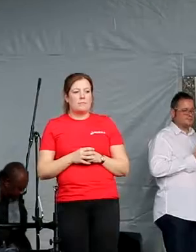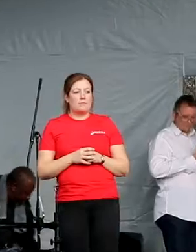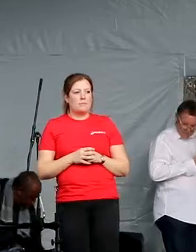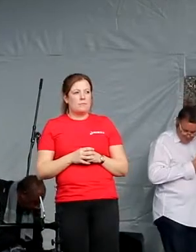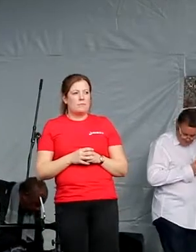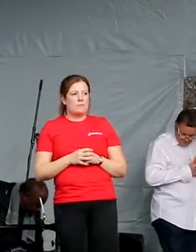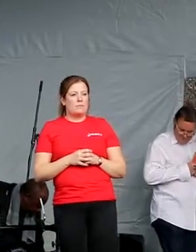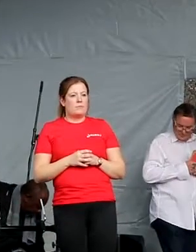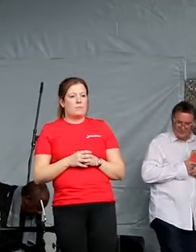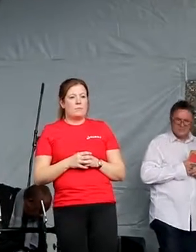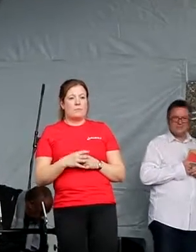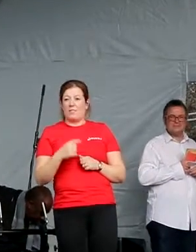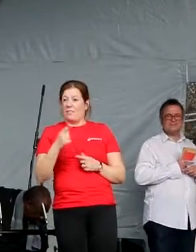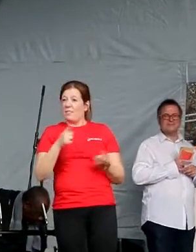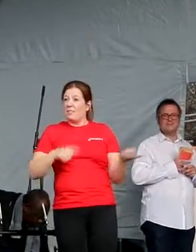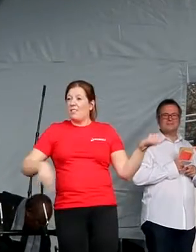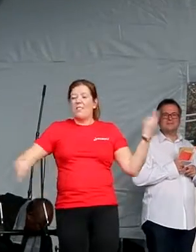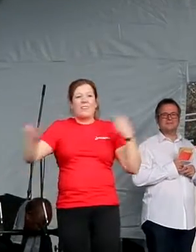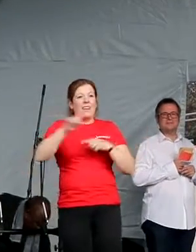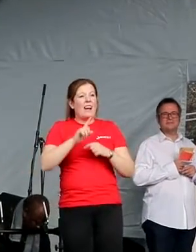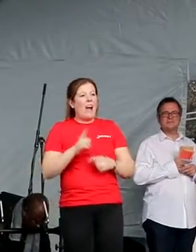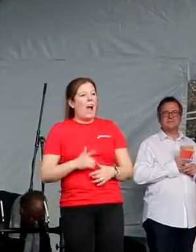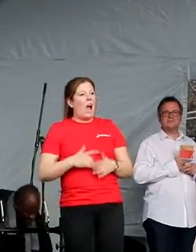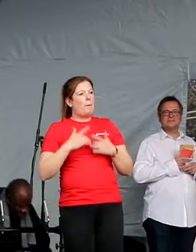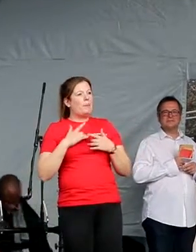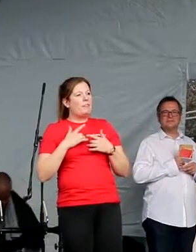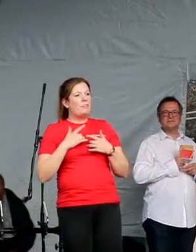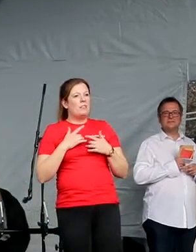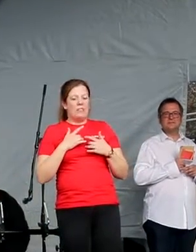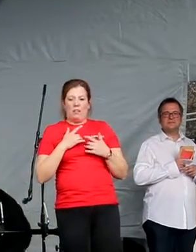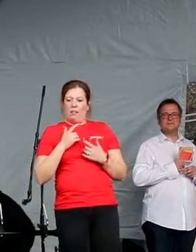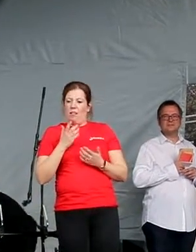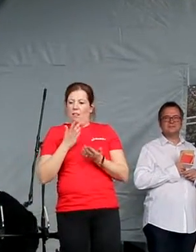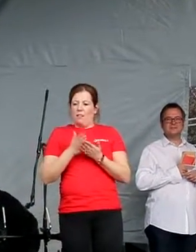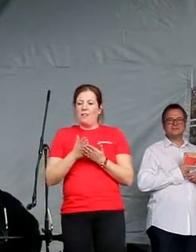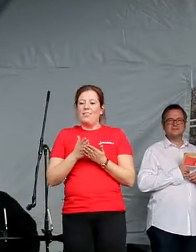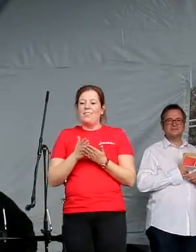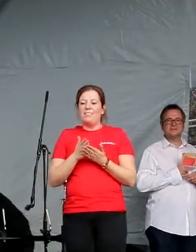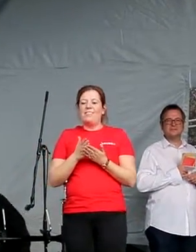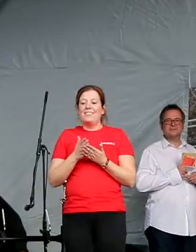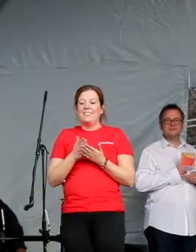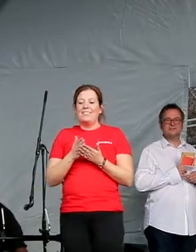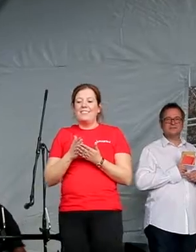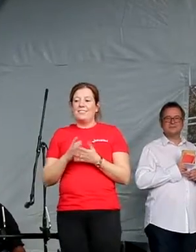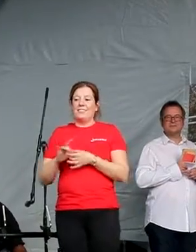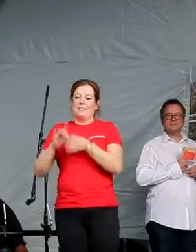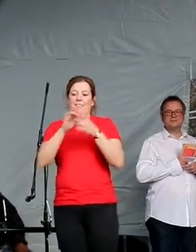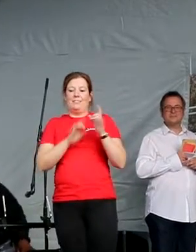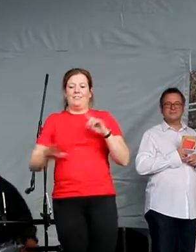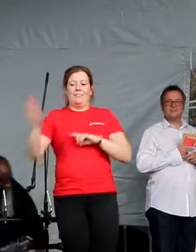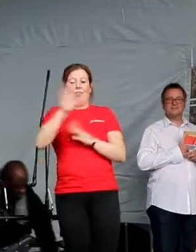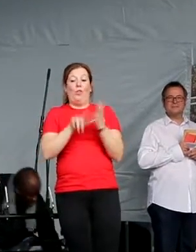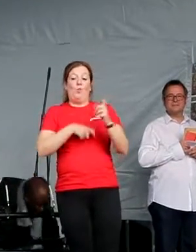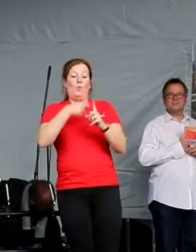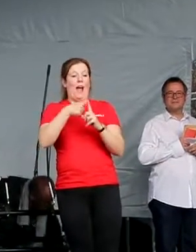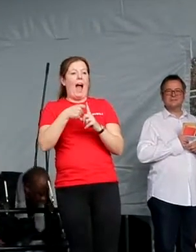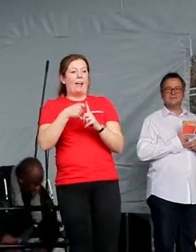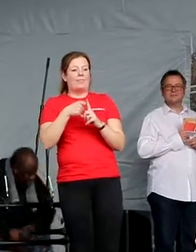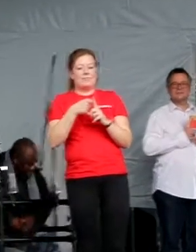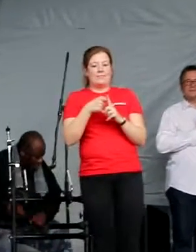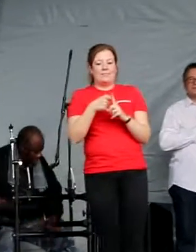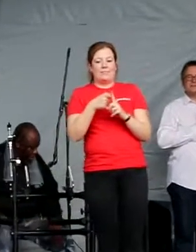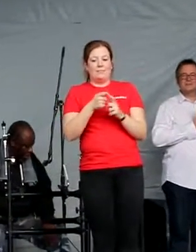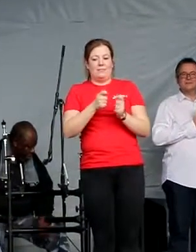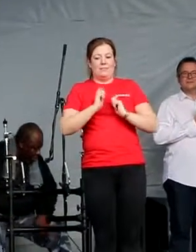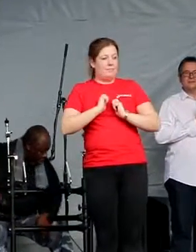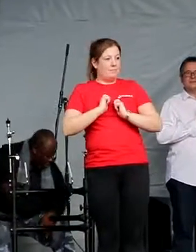up and down the country, there are political prisoners,